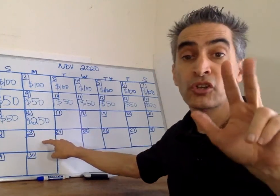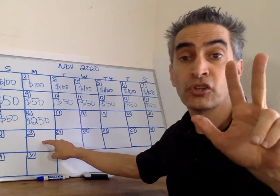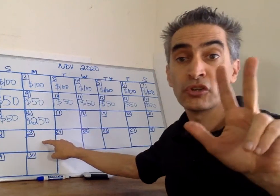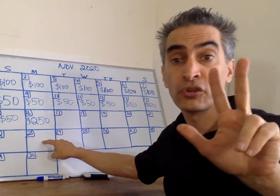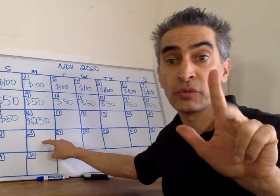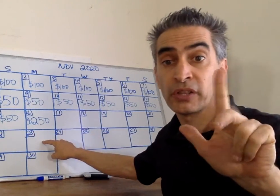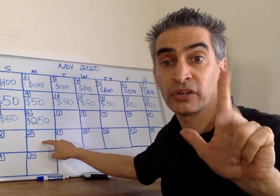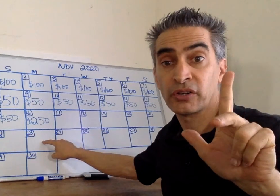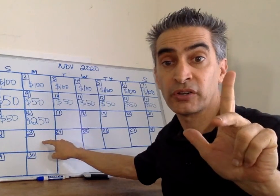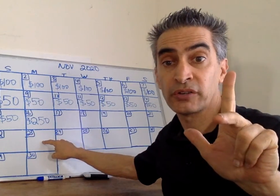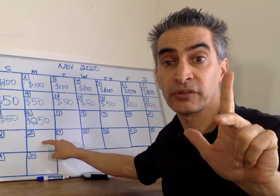November 23rd.